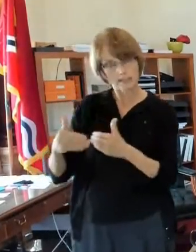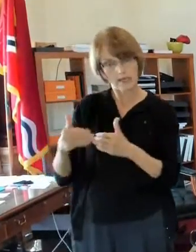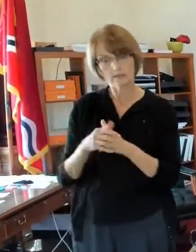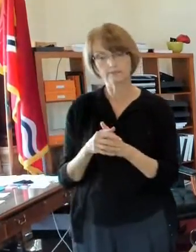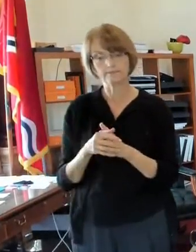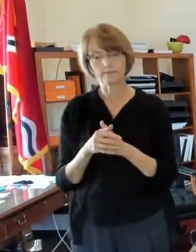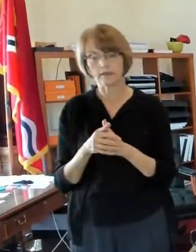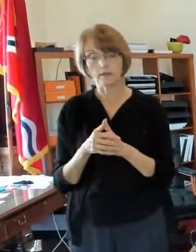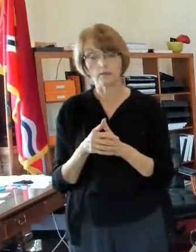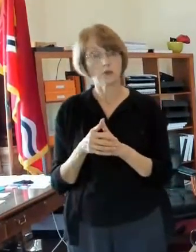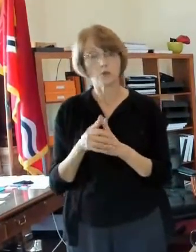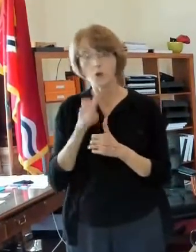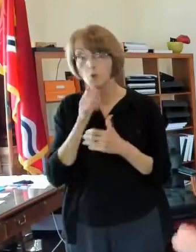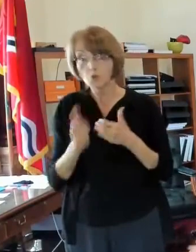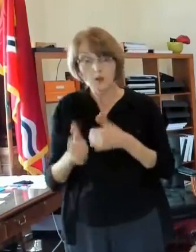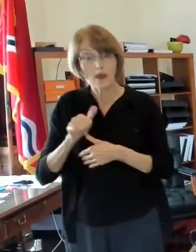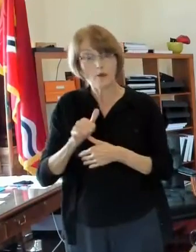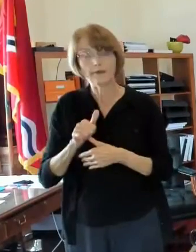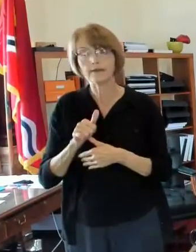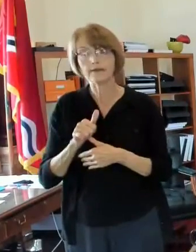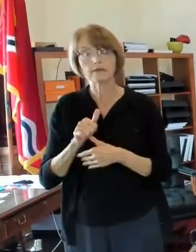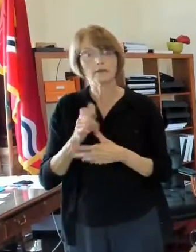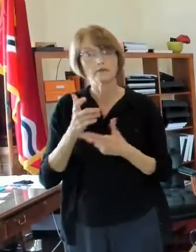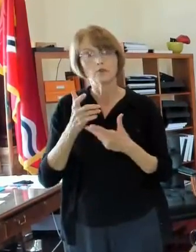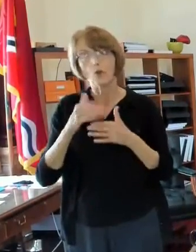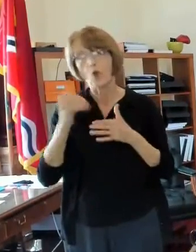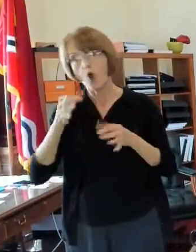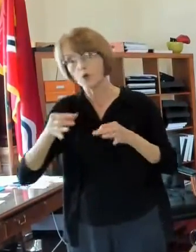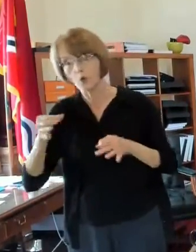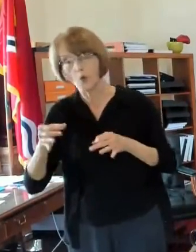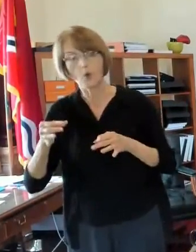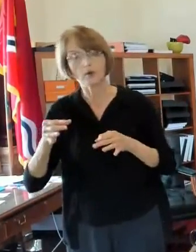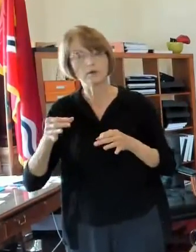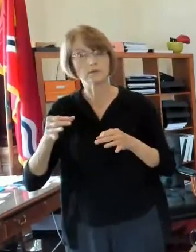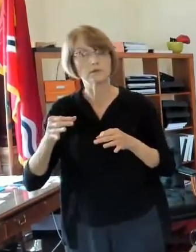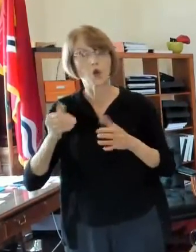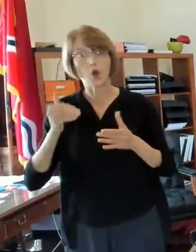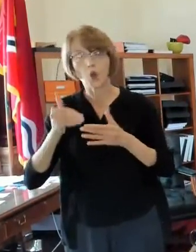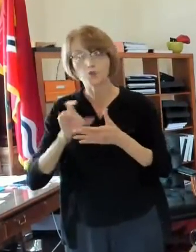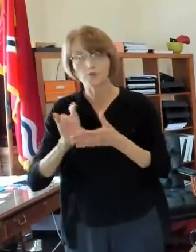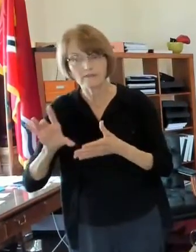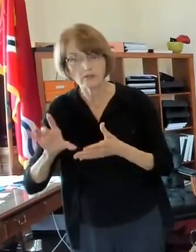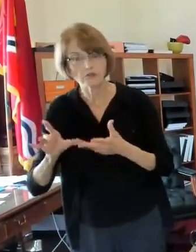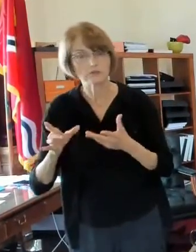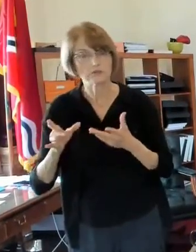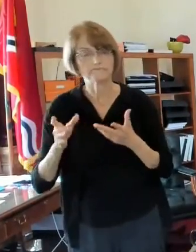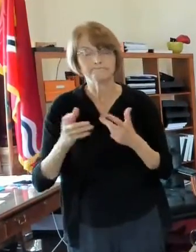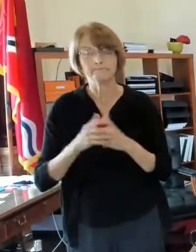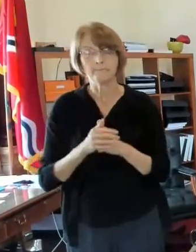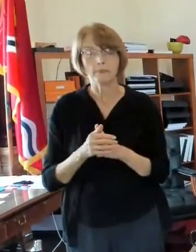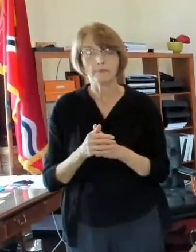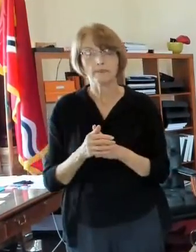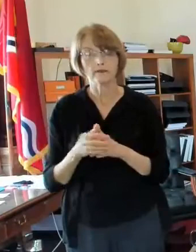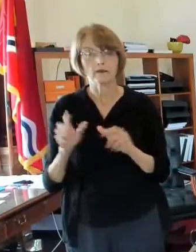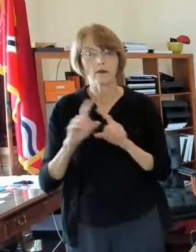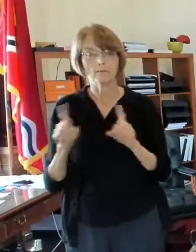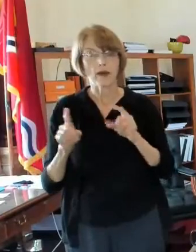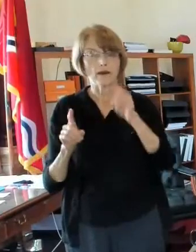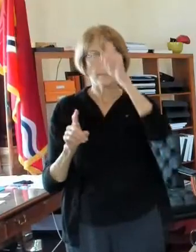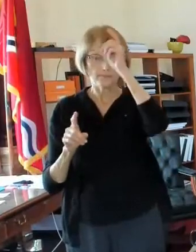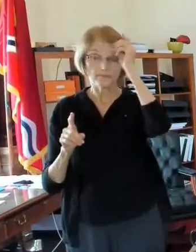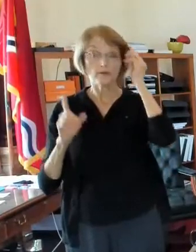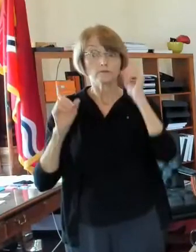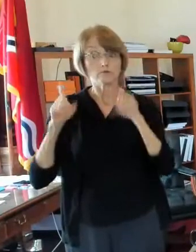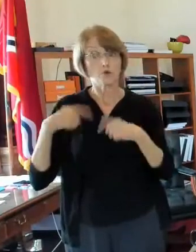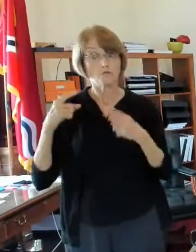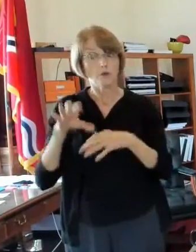priority to anyone who's in the court system in the process of an eviction proceeding um but what we're finding out